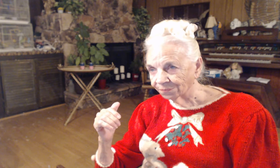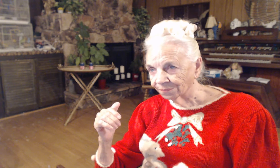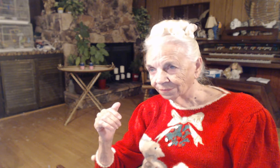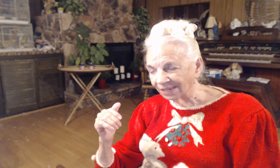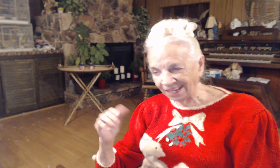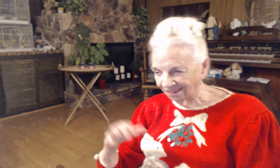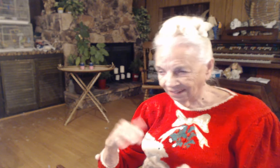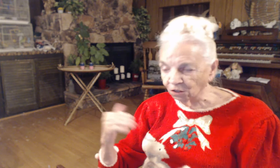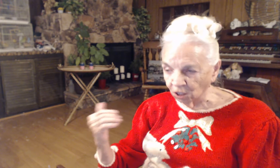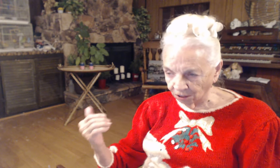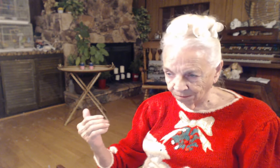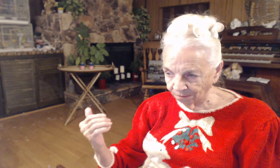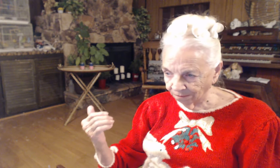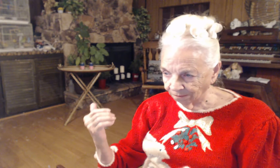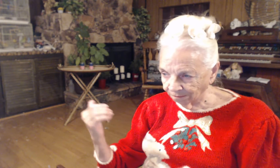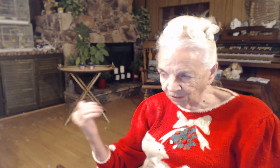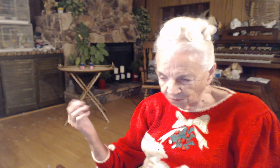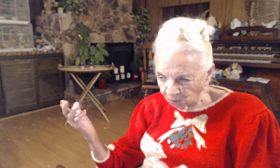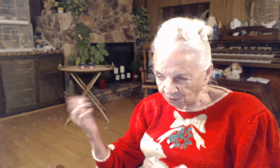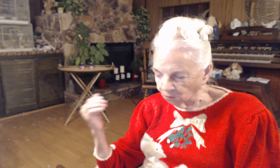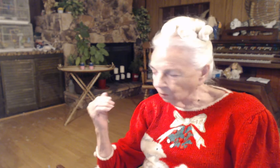And there are. There's more than one. more one.